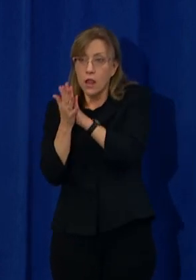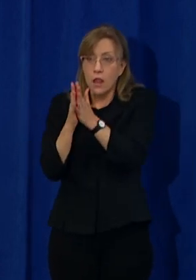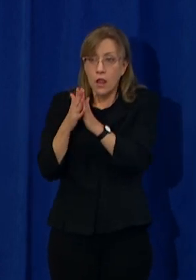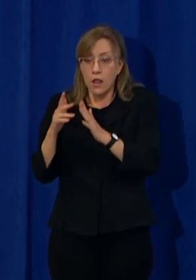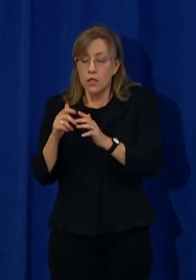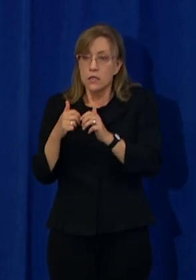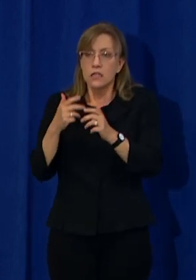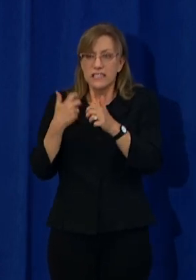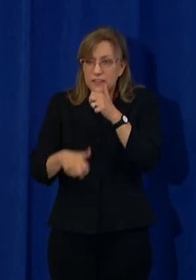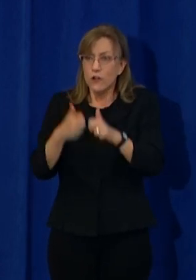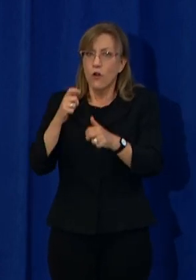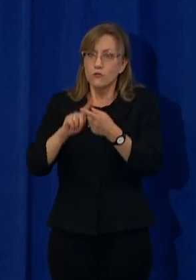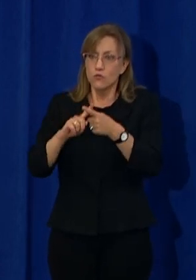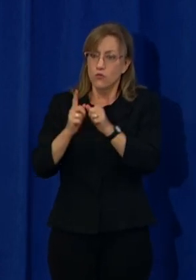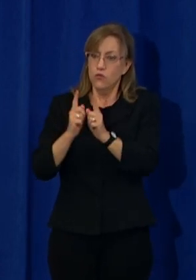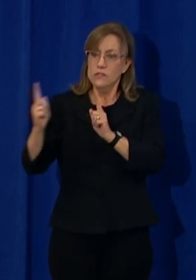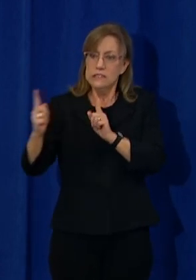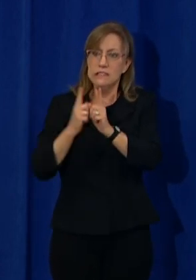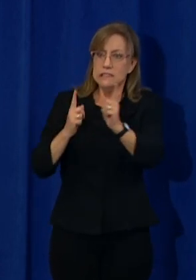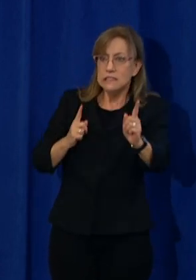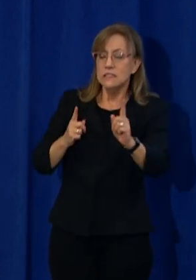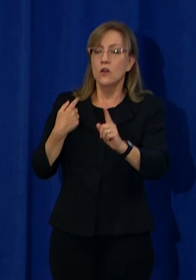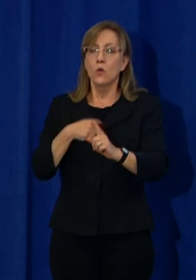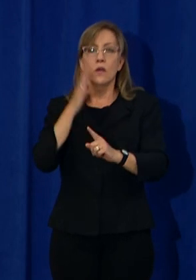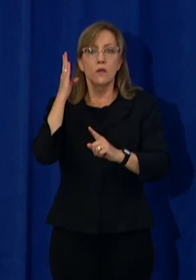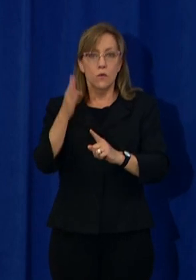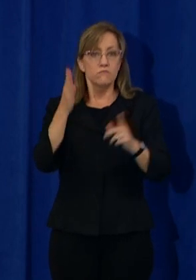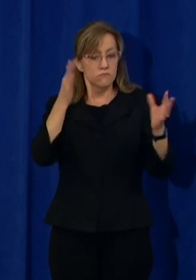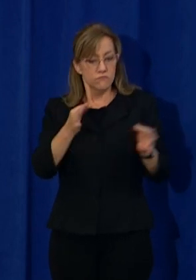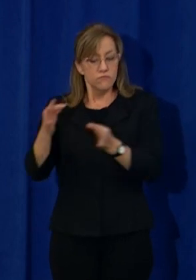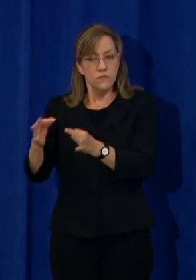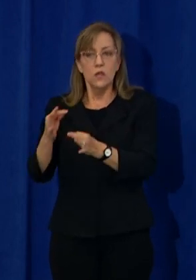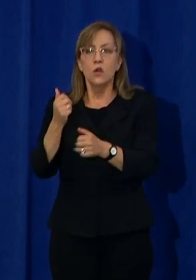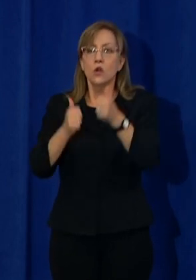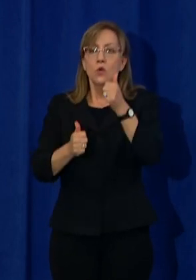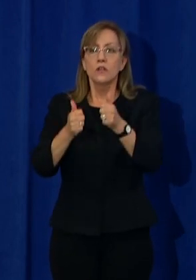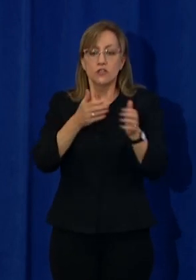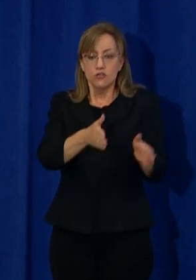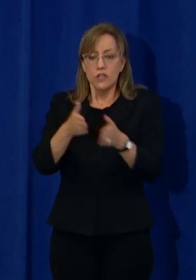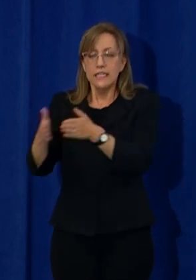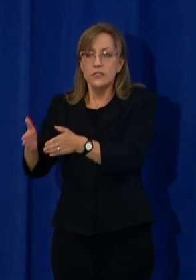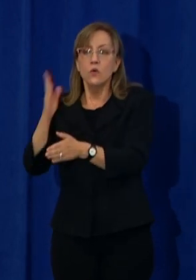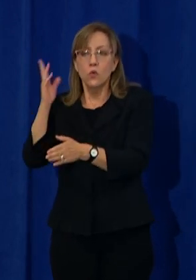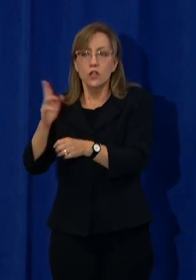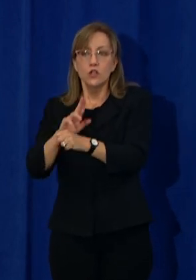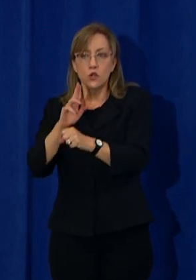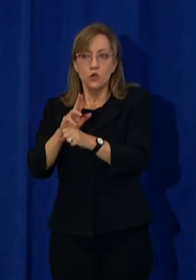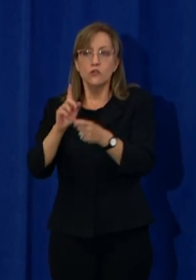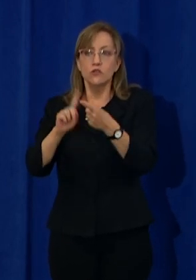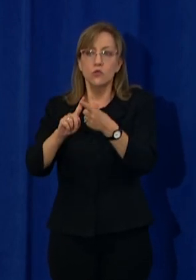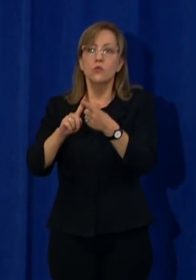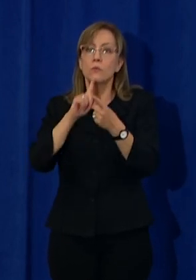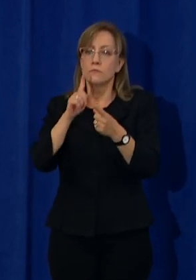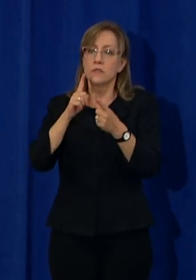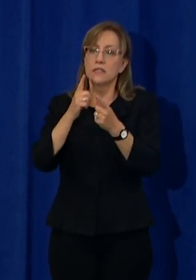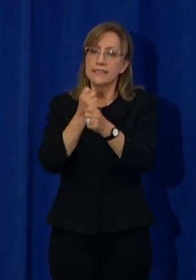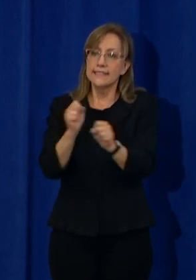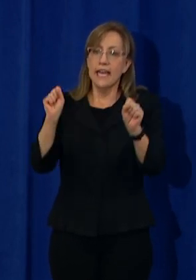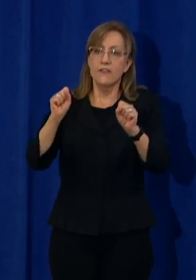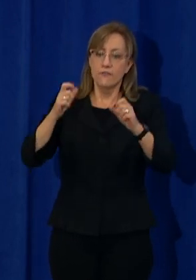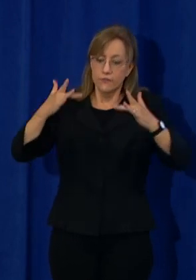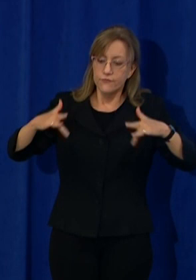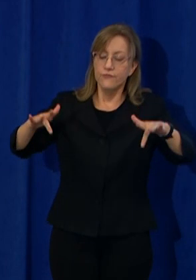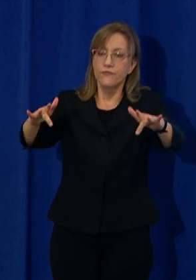Greater details about which streets will be used for that purpose will be coming in the next days as Commissioner